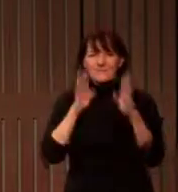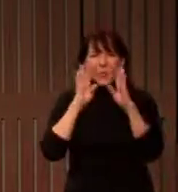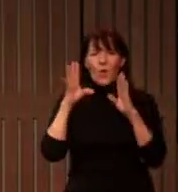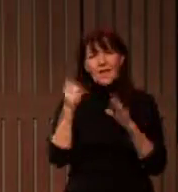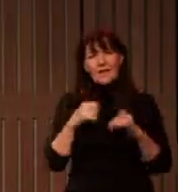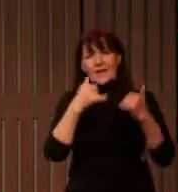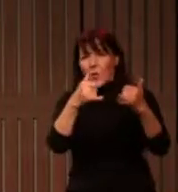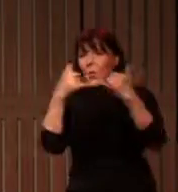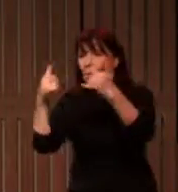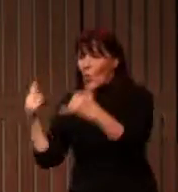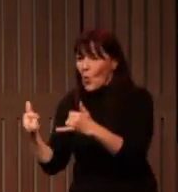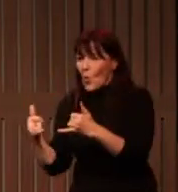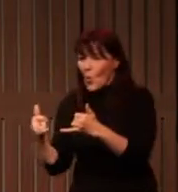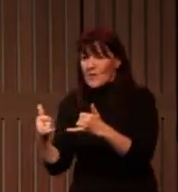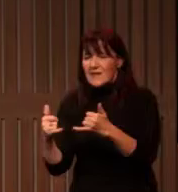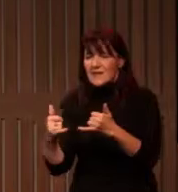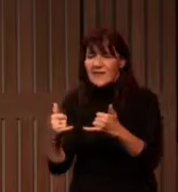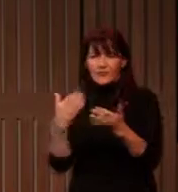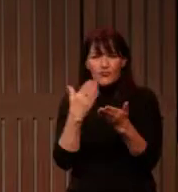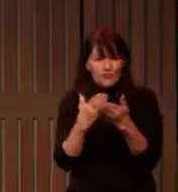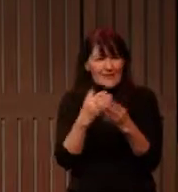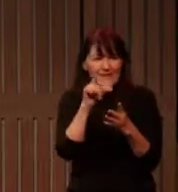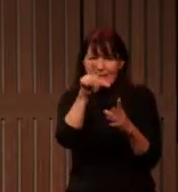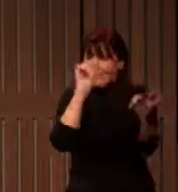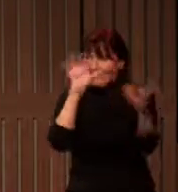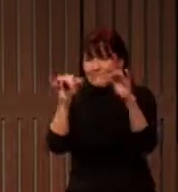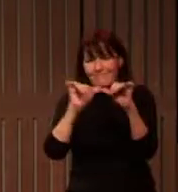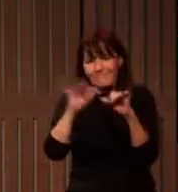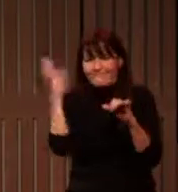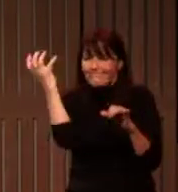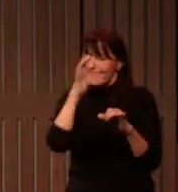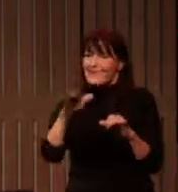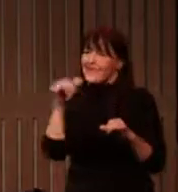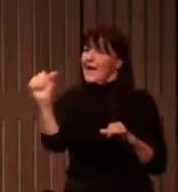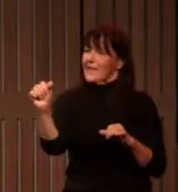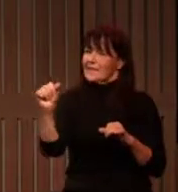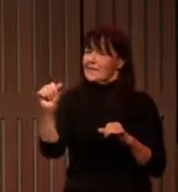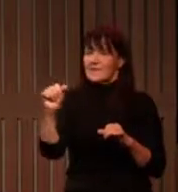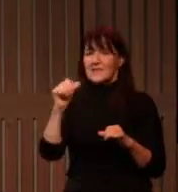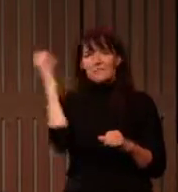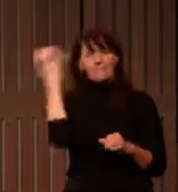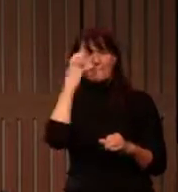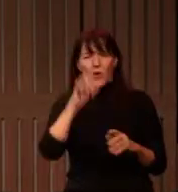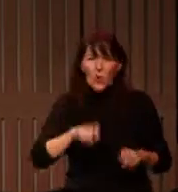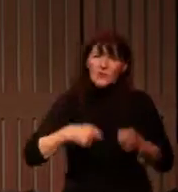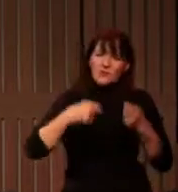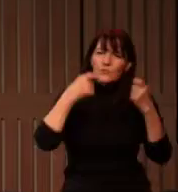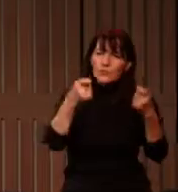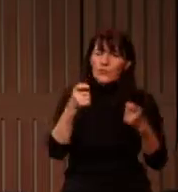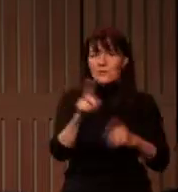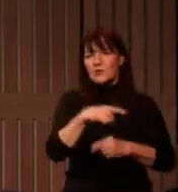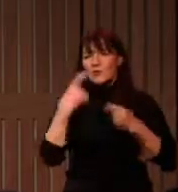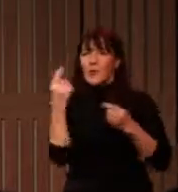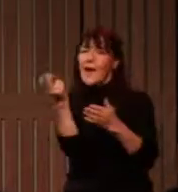these awards that mark out some incredible talent and some incredible contributions to our artistic and cultural